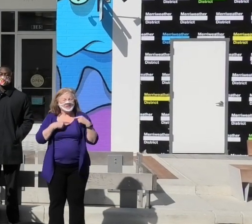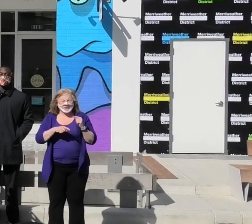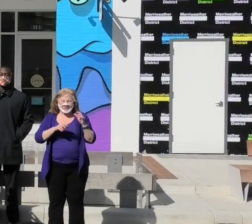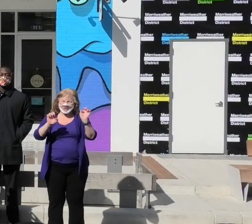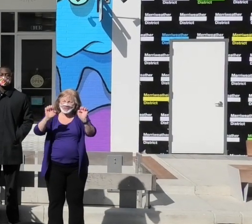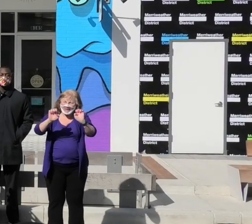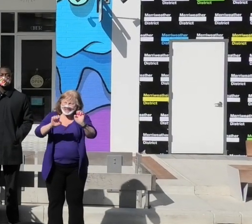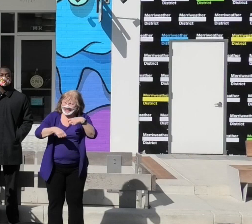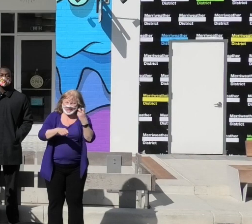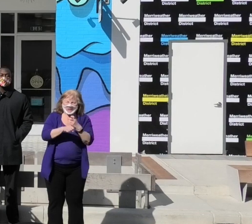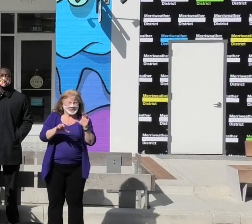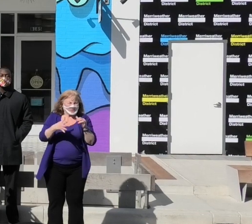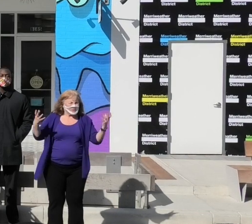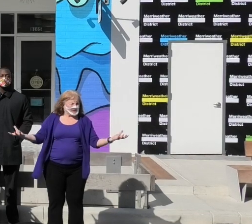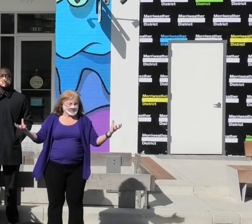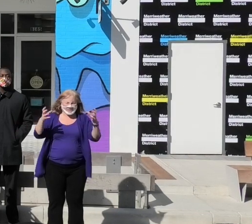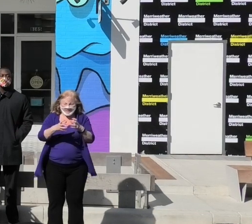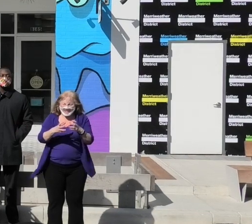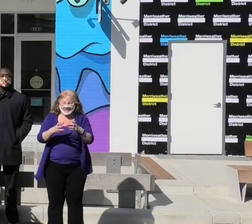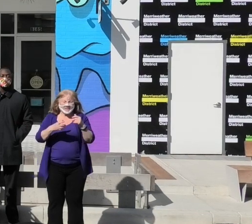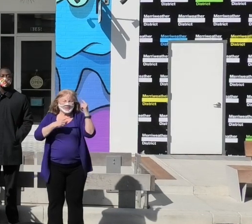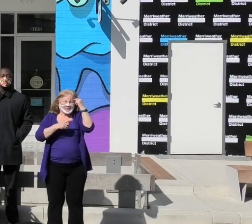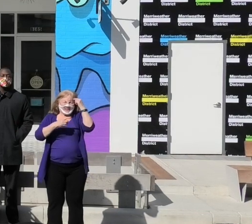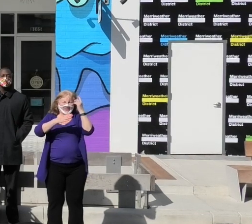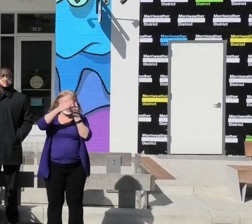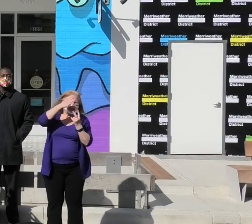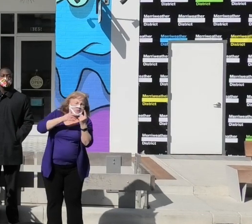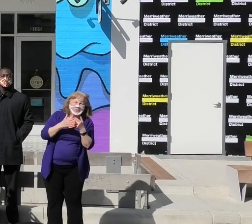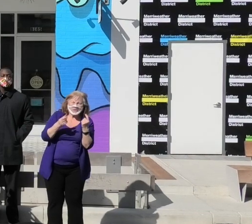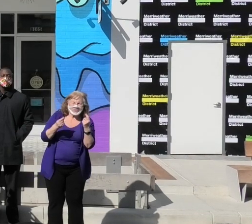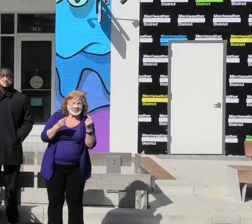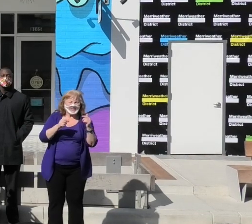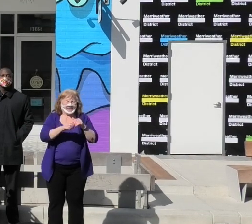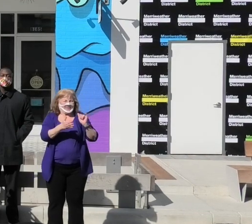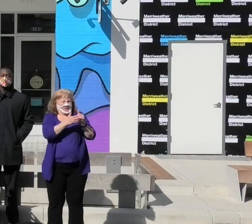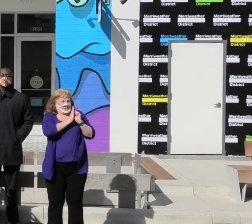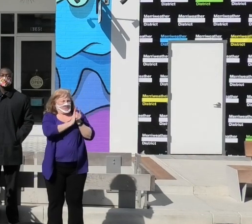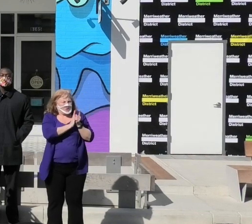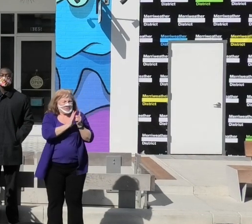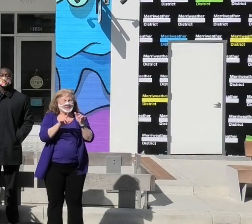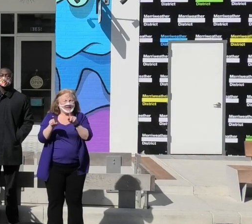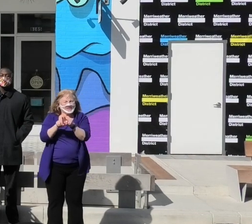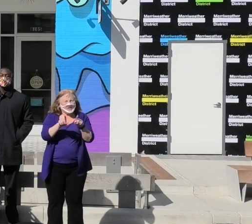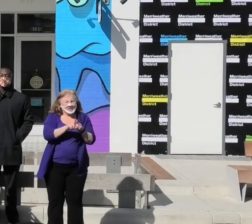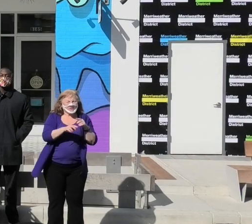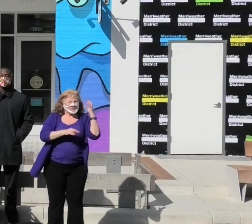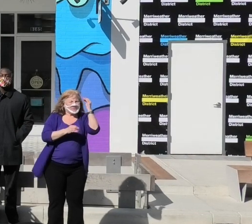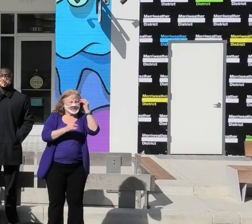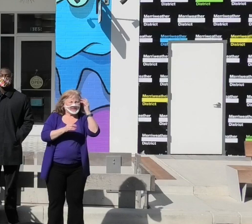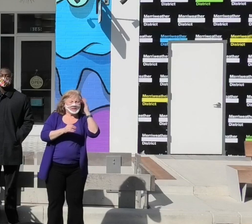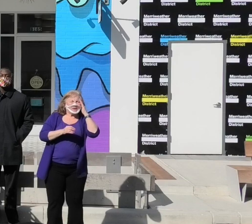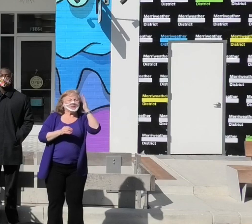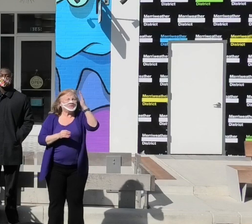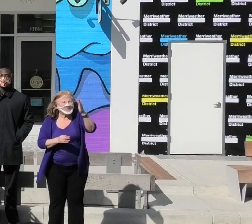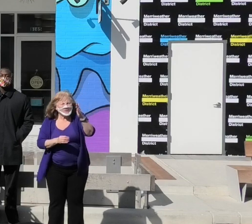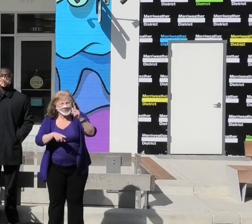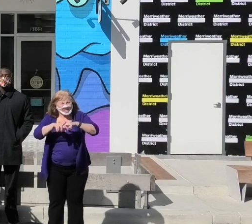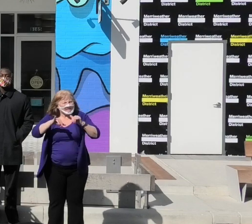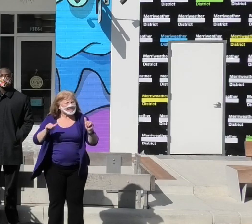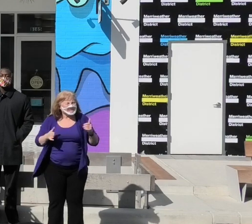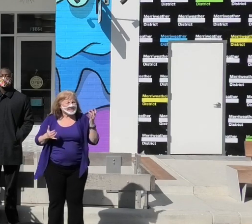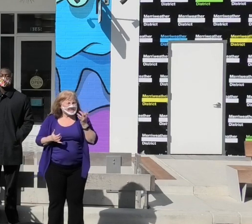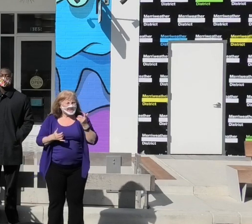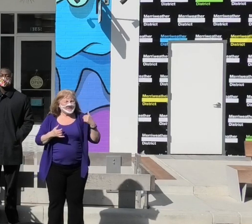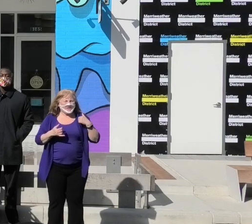crisis to be able to not only think about what you're dealing with in the moment, but also to be thinking towards the future as we